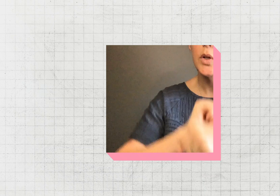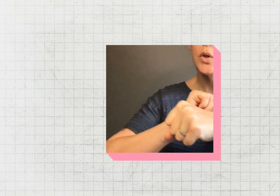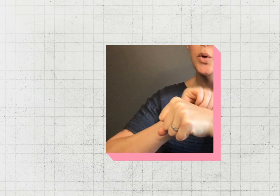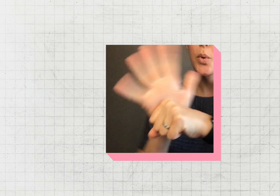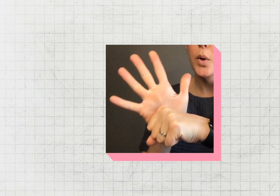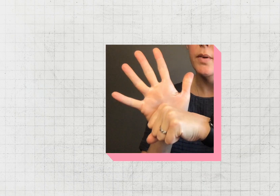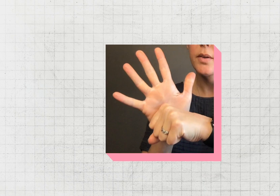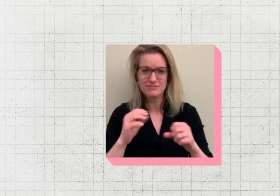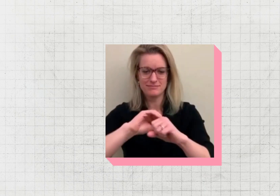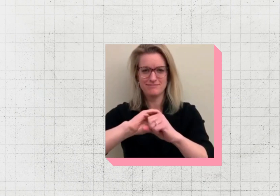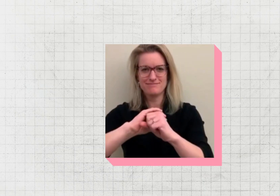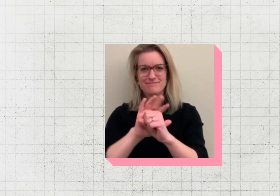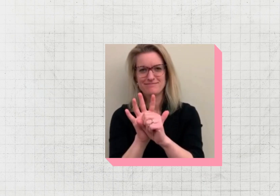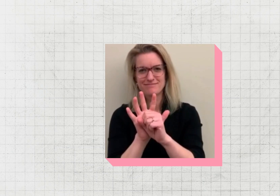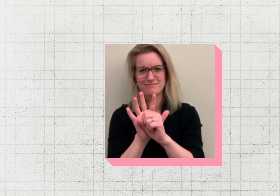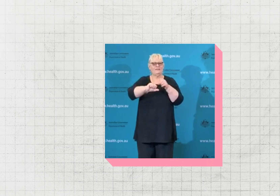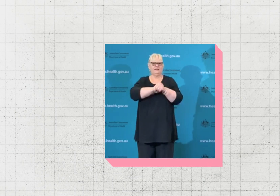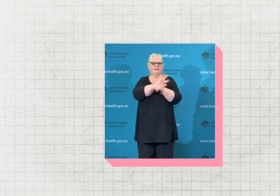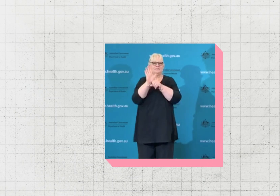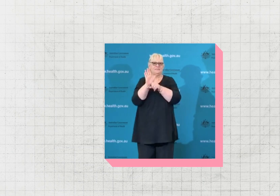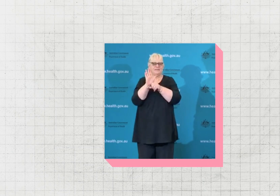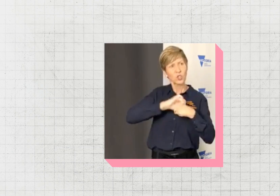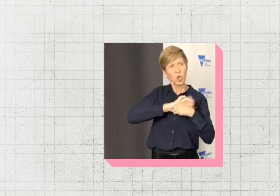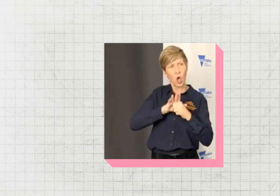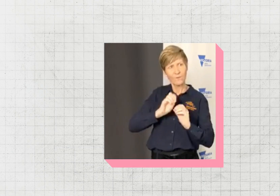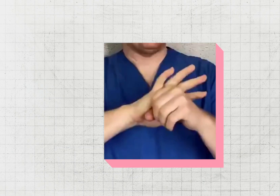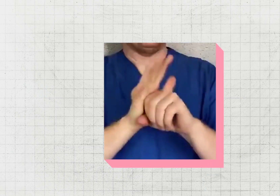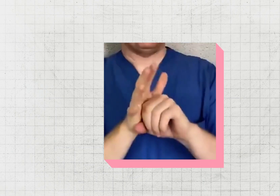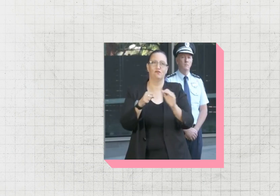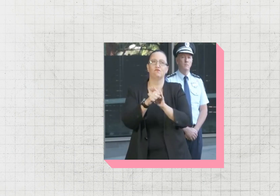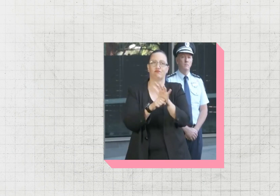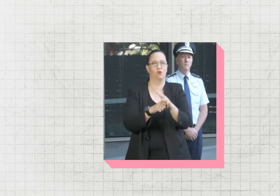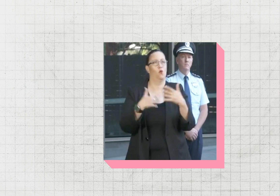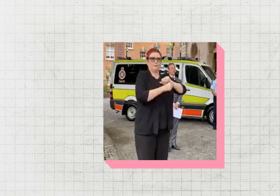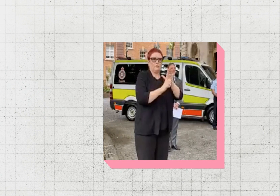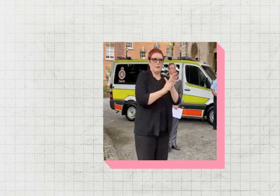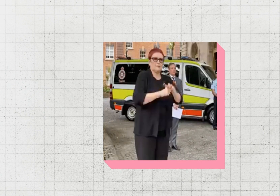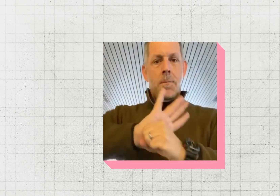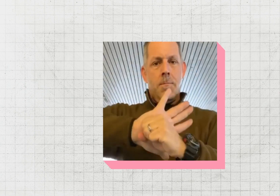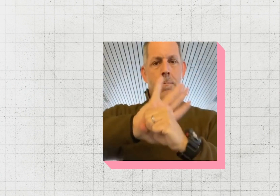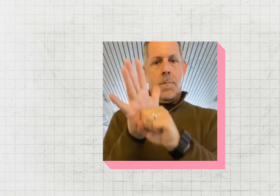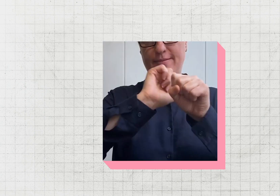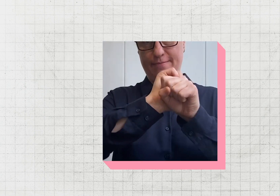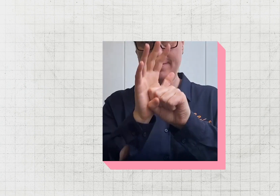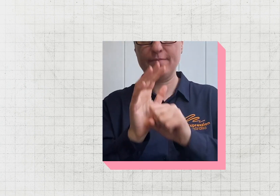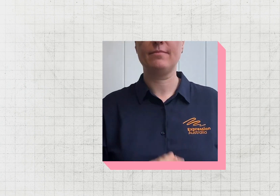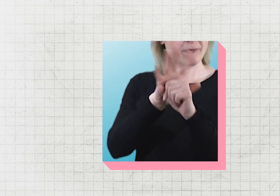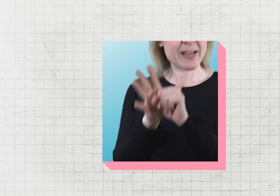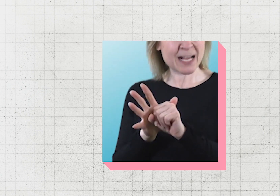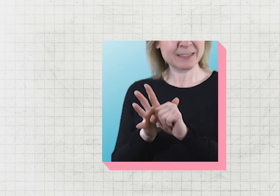This is the expression for coronavirus that most sign language users around the world have adopted off